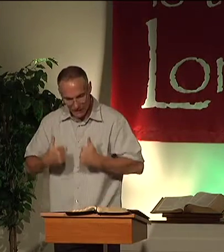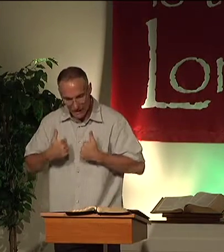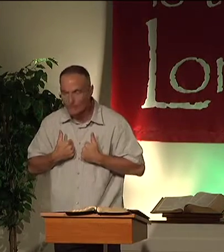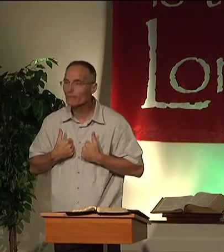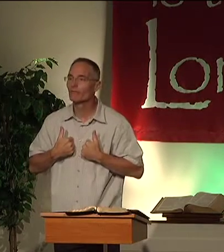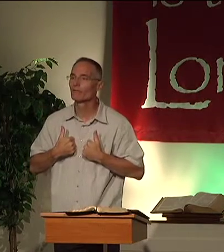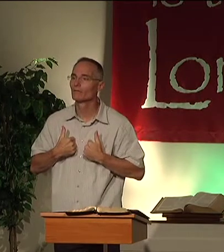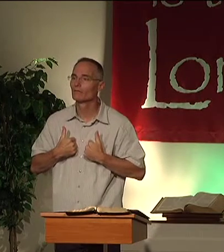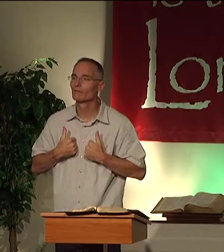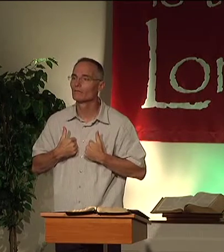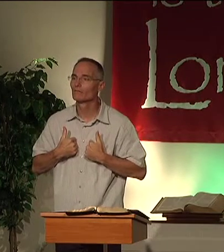truth, and the life.